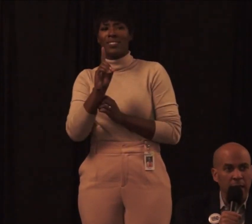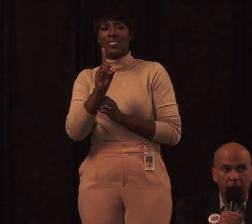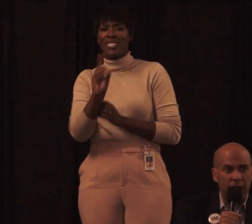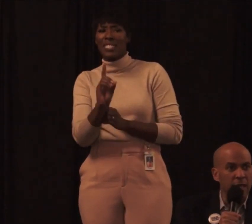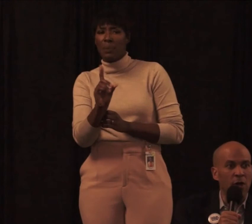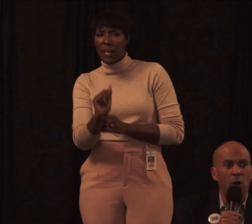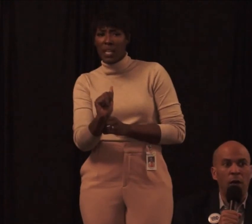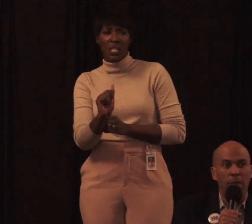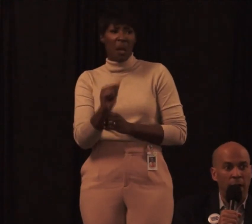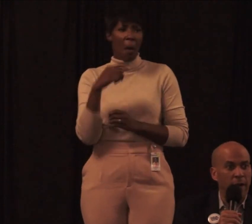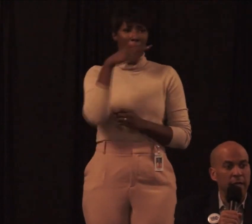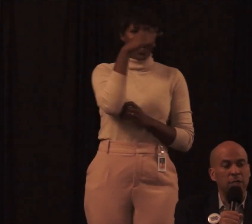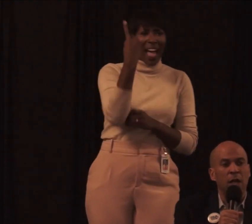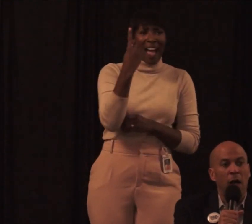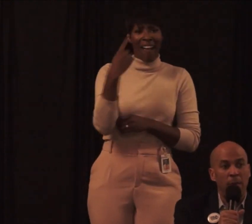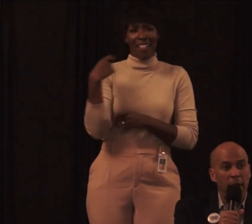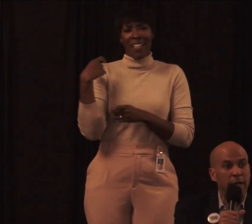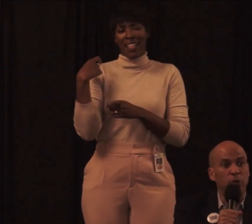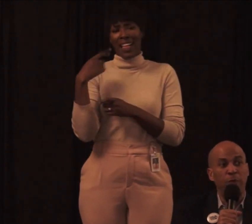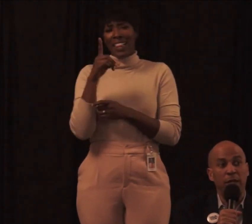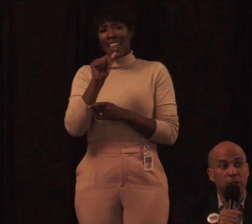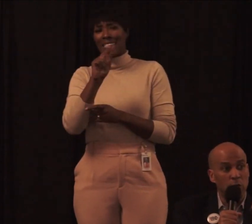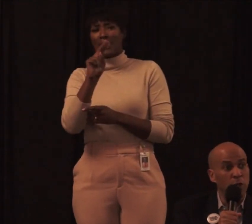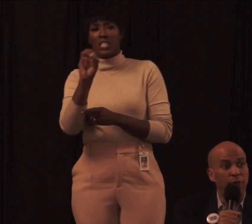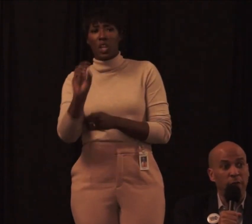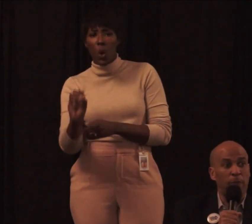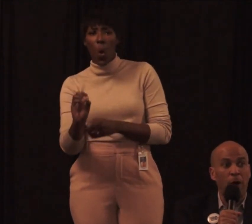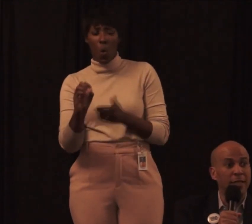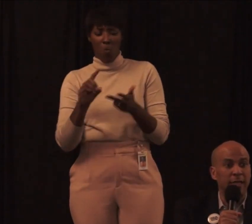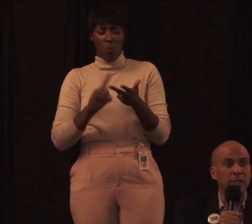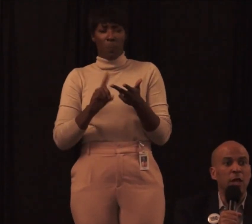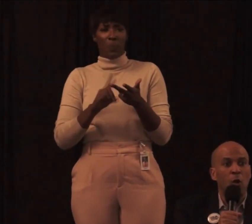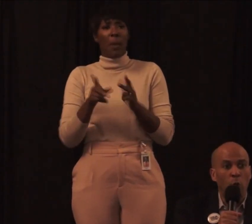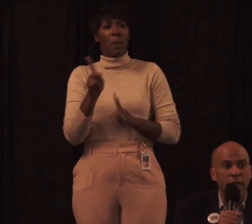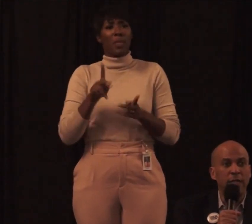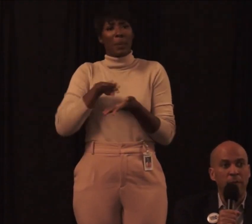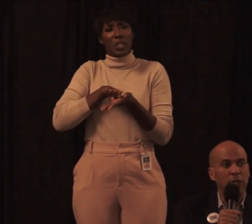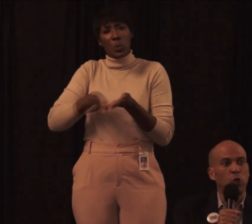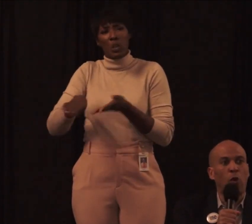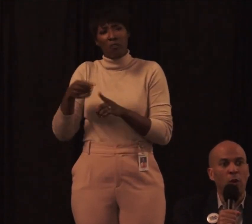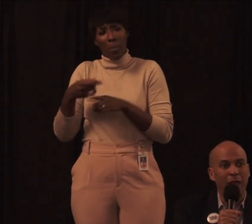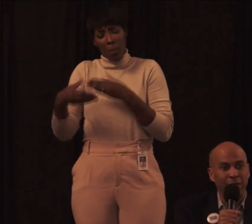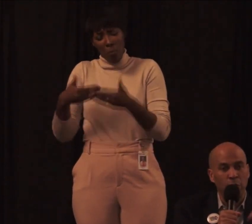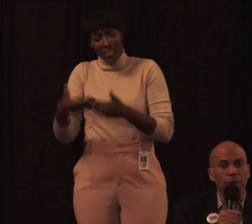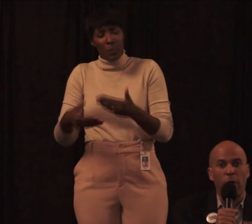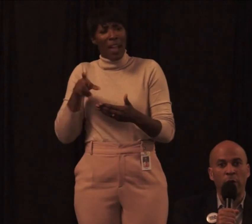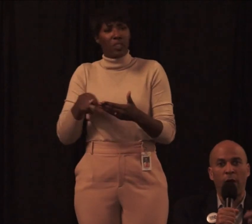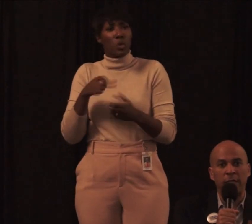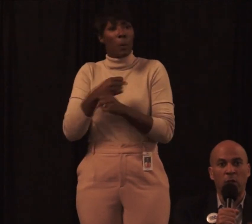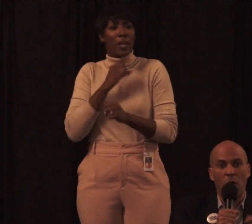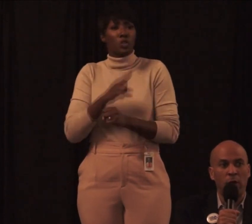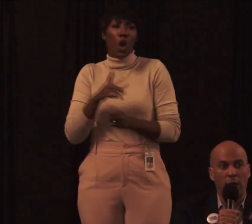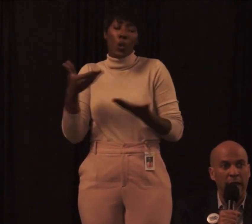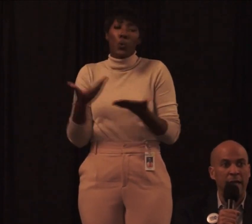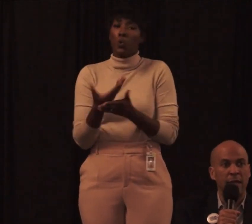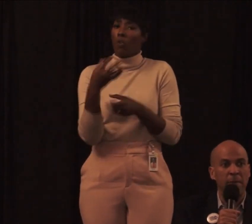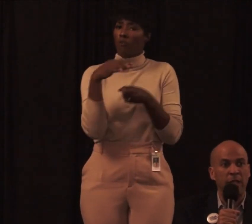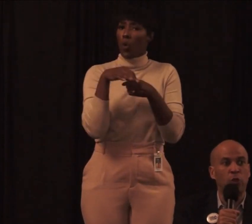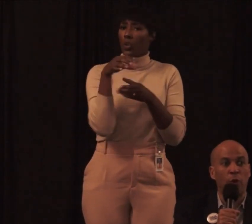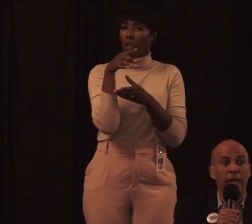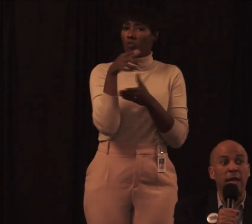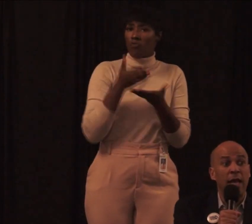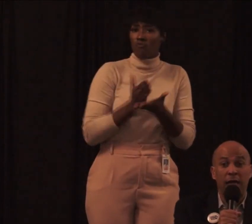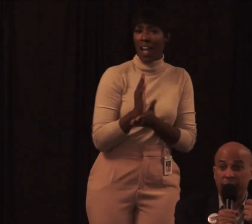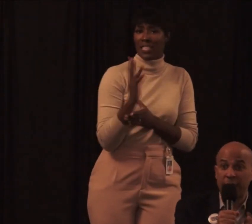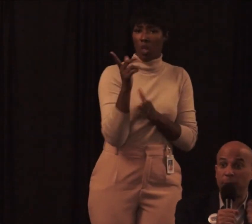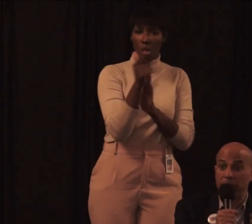black and Latino Americans, Americans who have been excluded from the process, we need to make sure that we have a new voting rights law in our land that